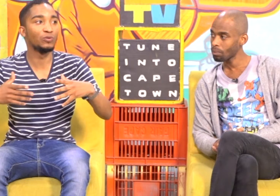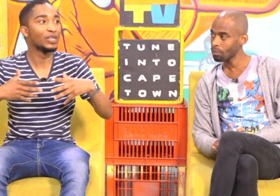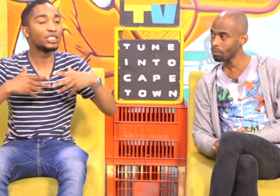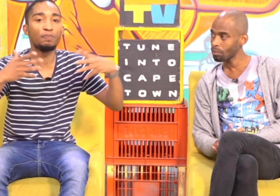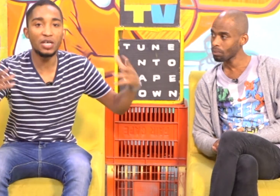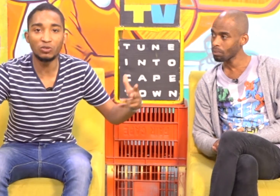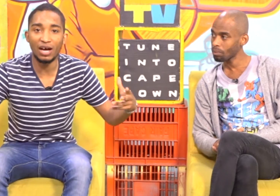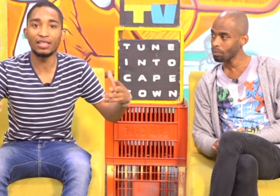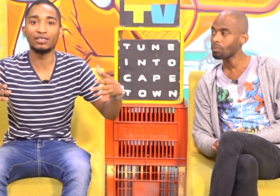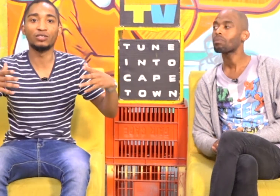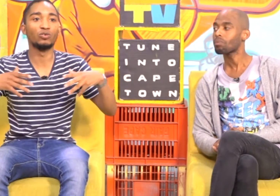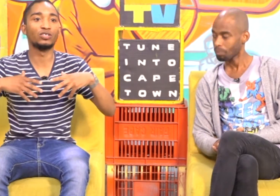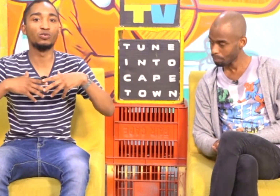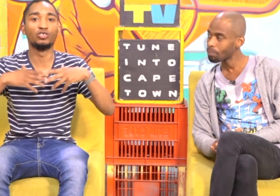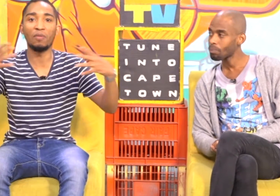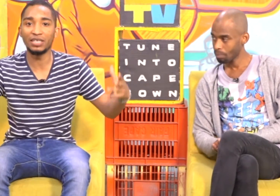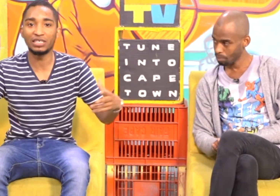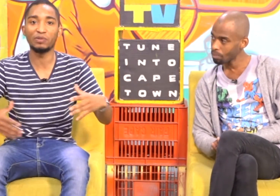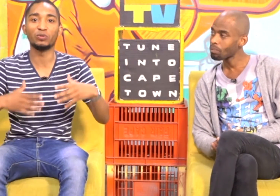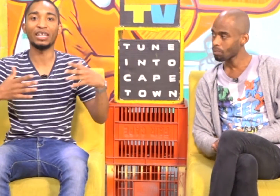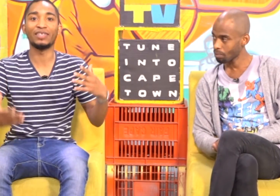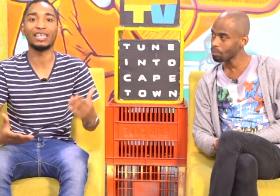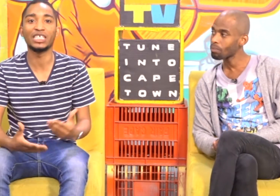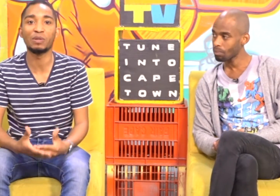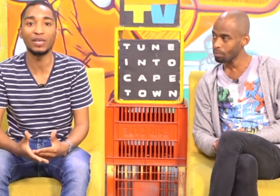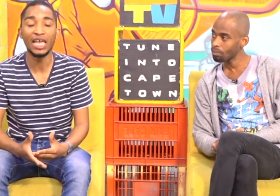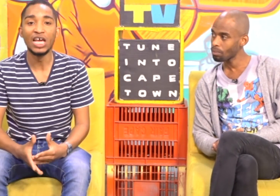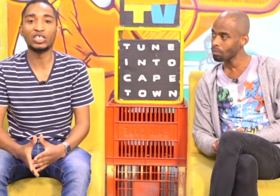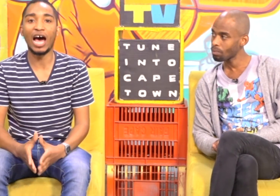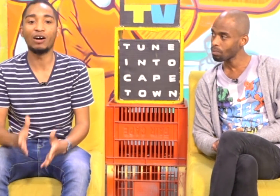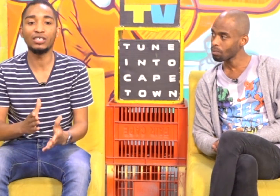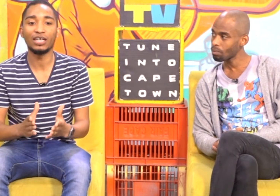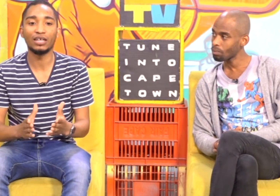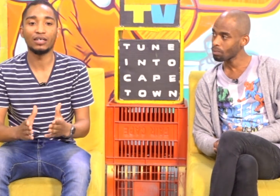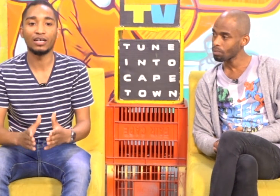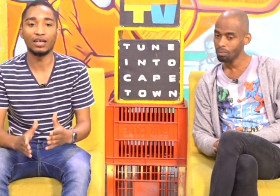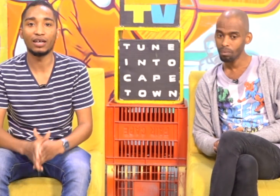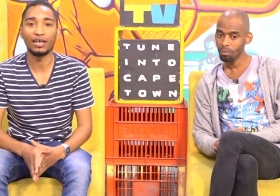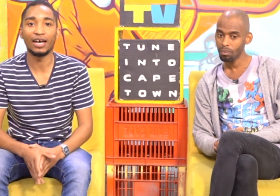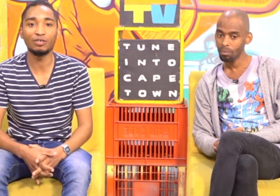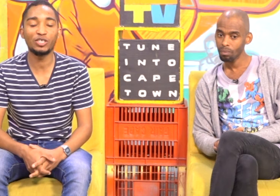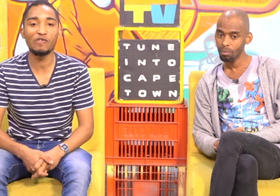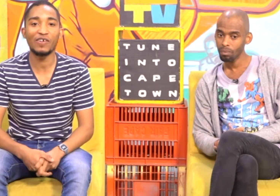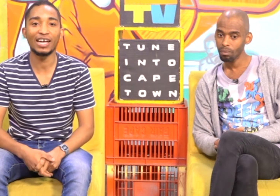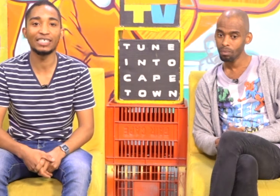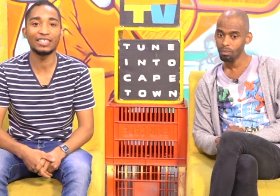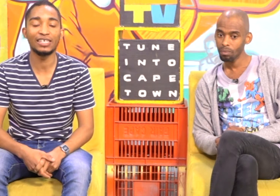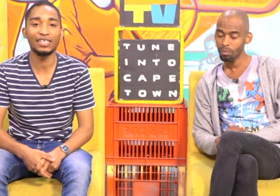speak to others Or do job interviews Whatever the case may be So how did How did you find The